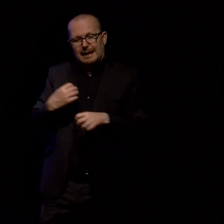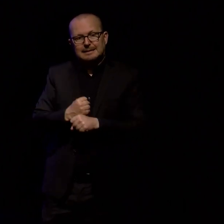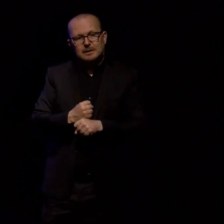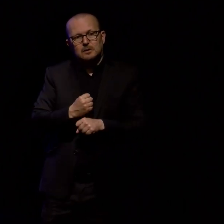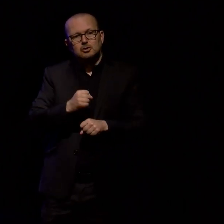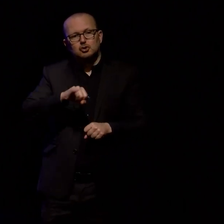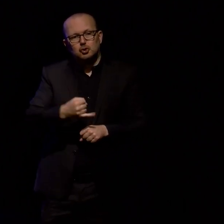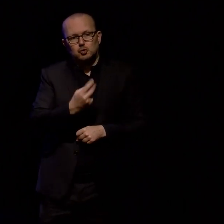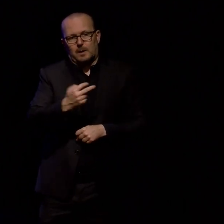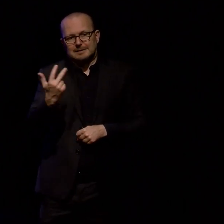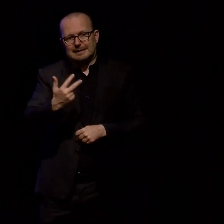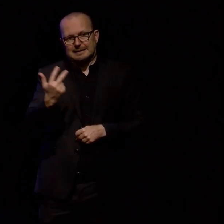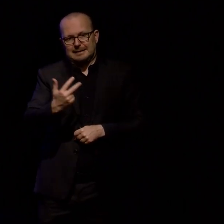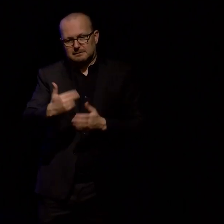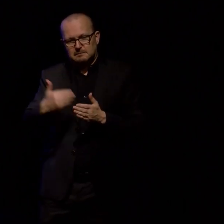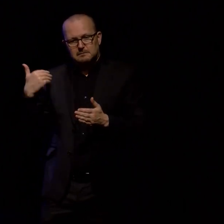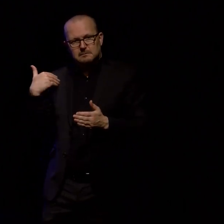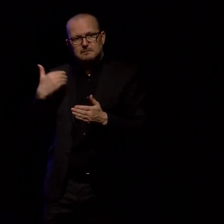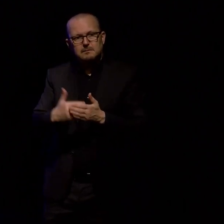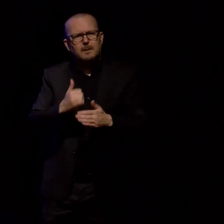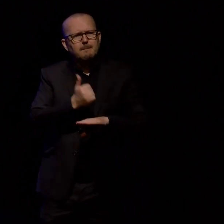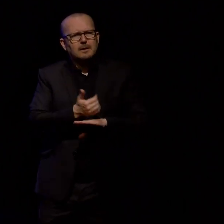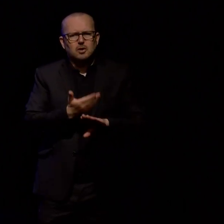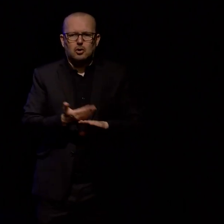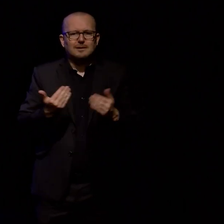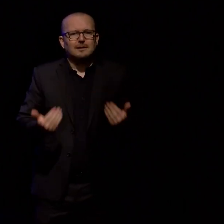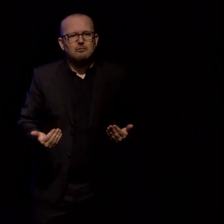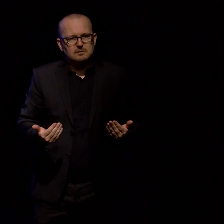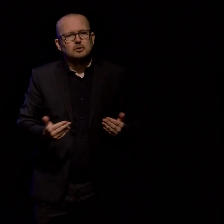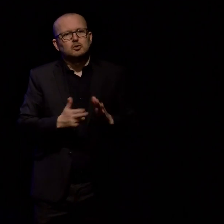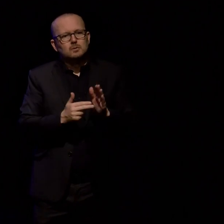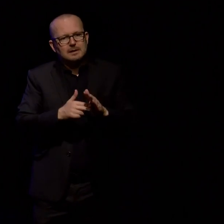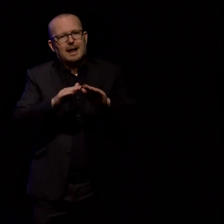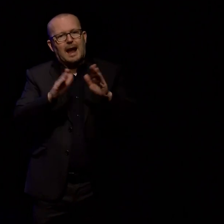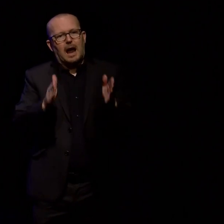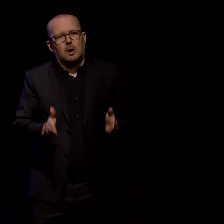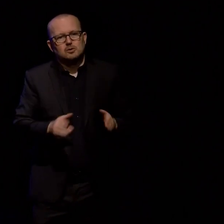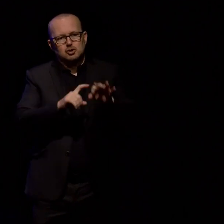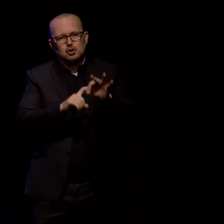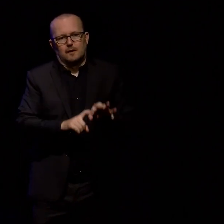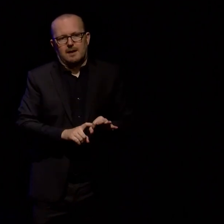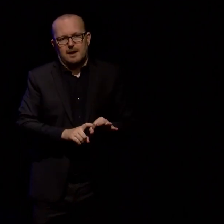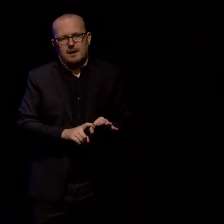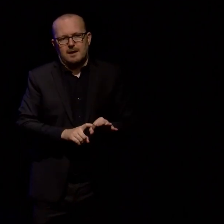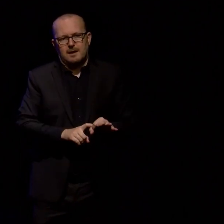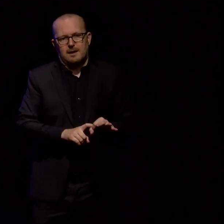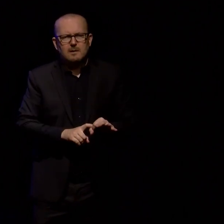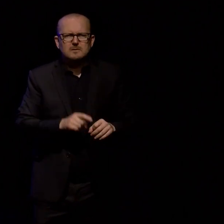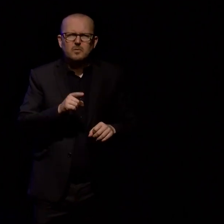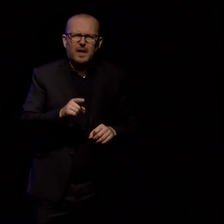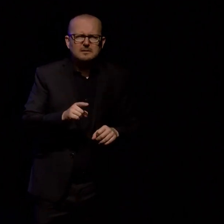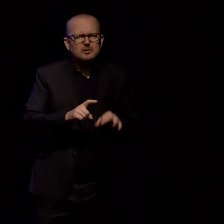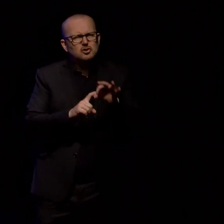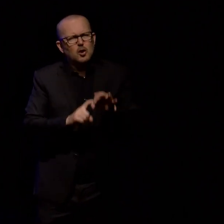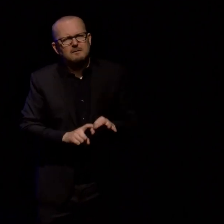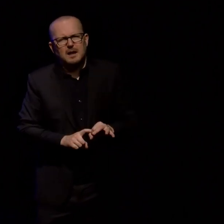This data was based on the existing Household Economic Survey which is a survey, maybe this is the key thing, of three and a half